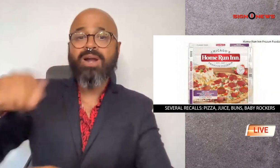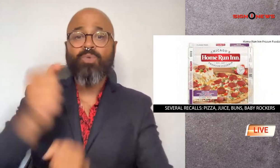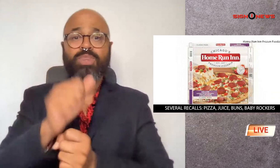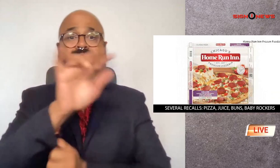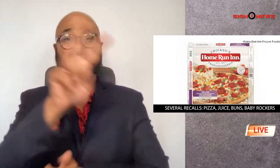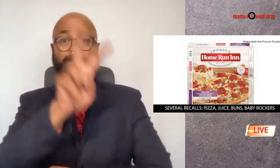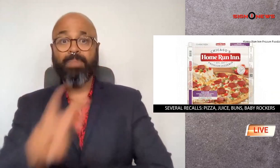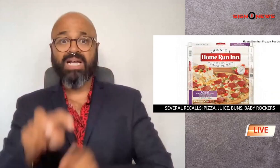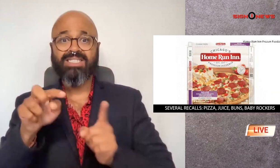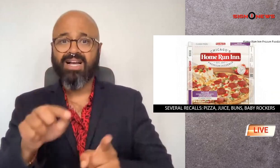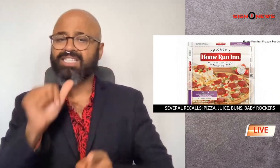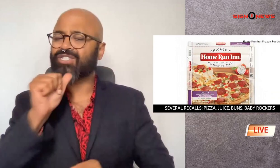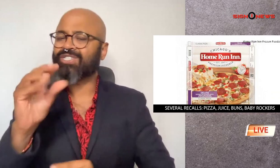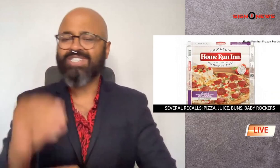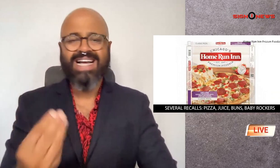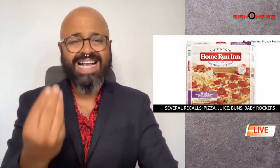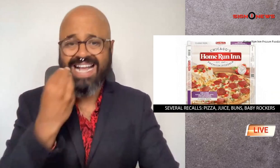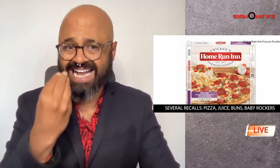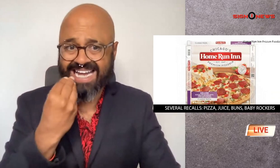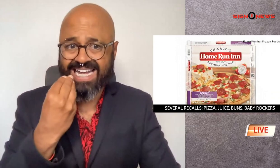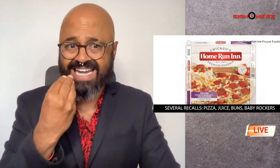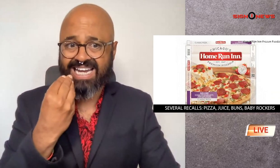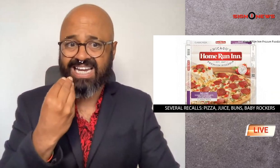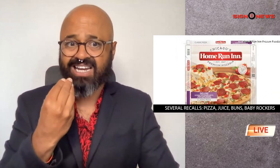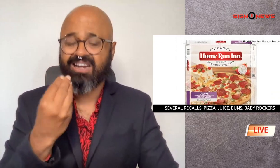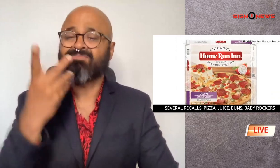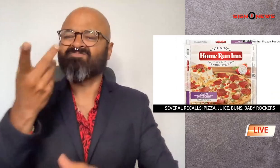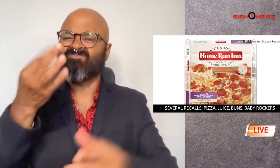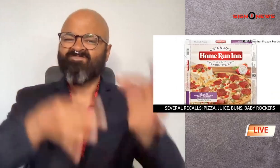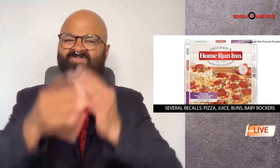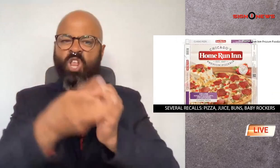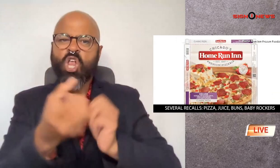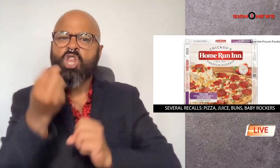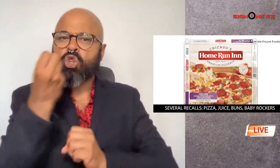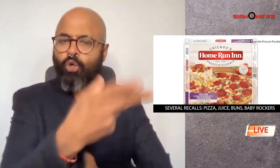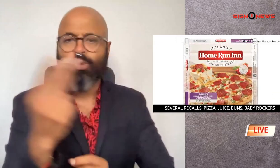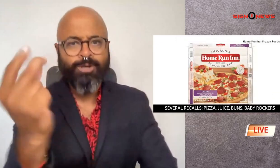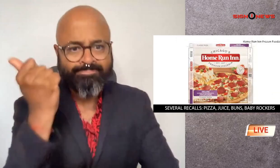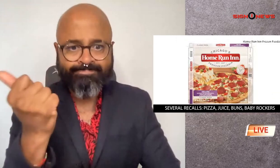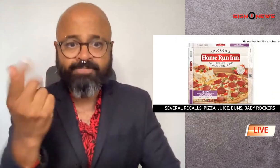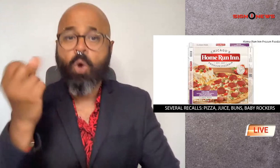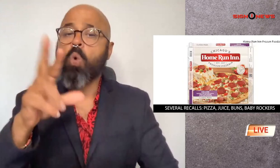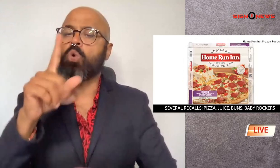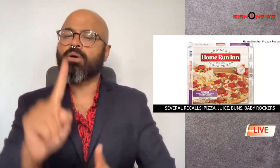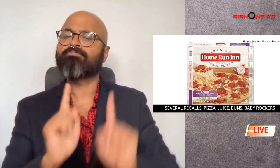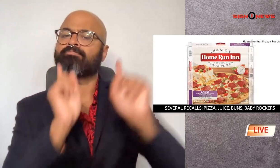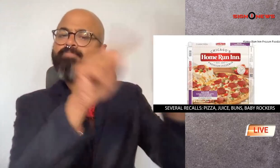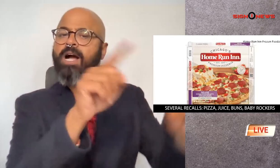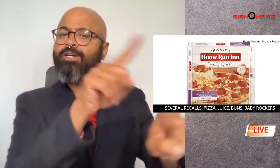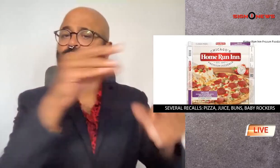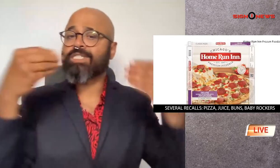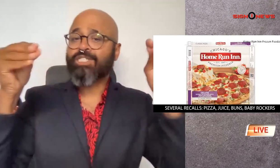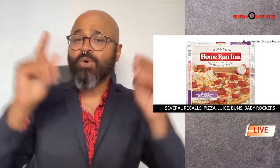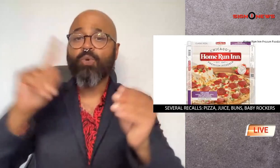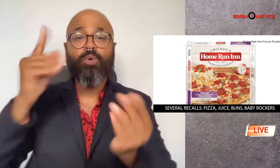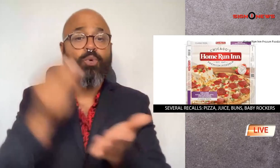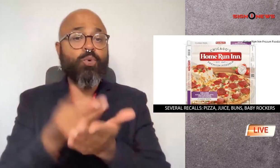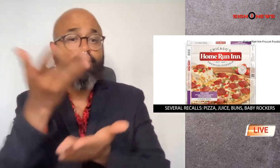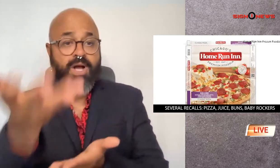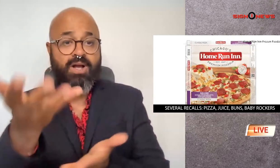company officials say anyone with the product should not eat it instead throw it away immediately or return it